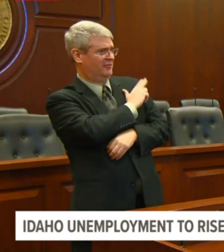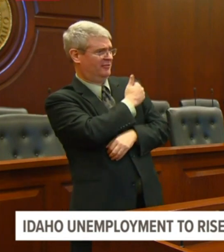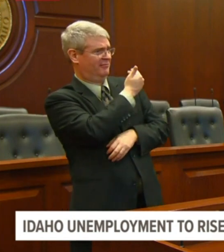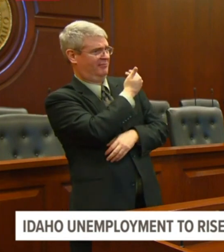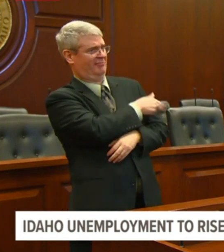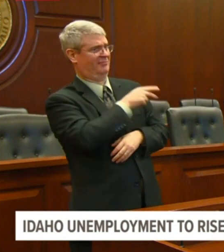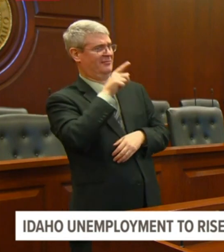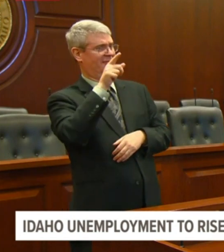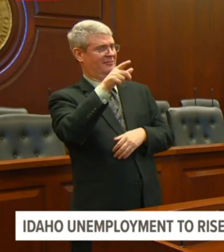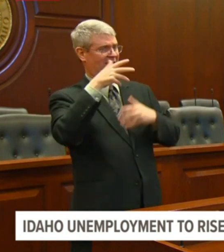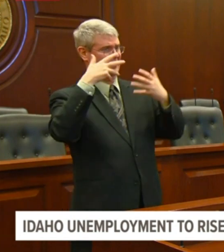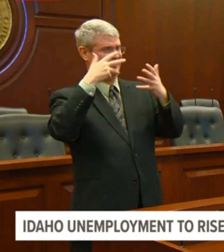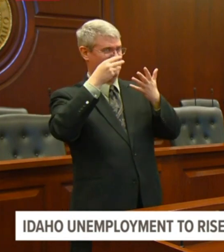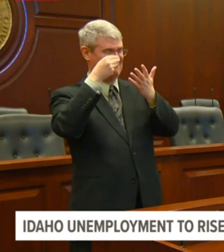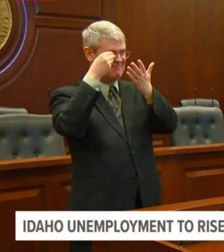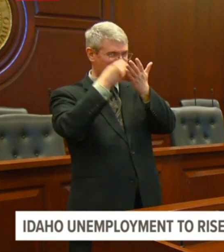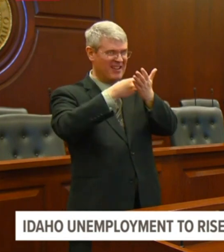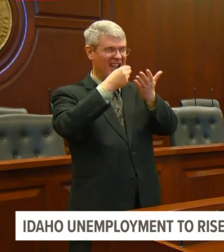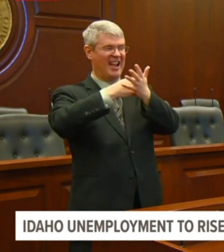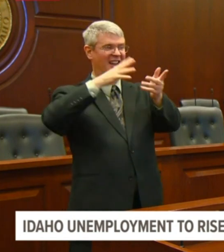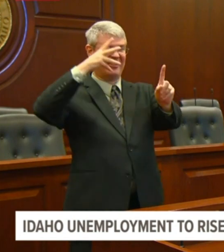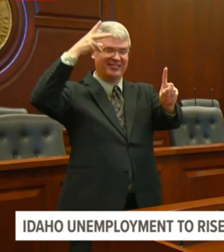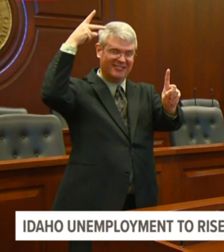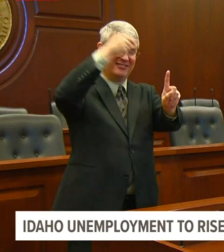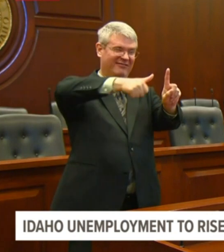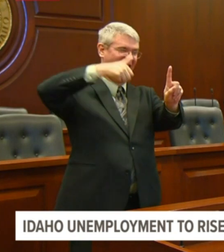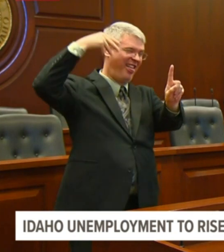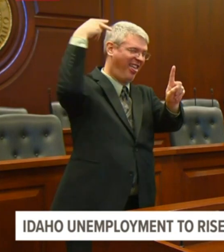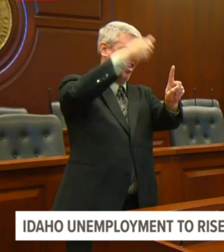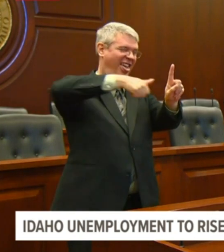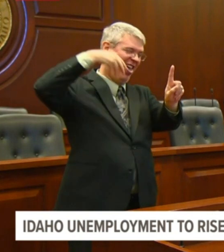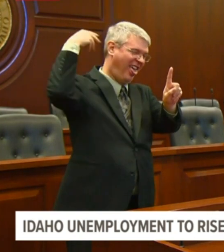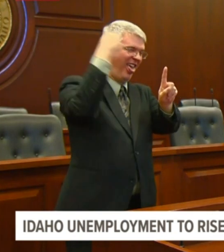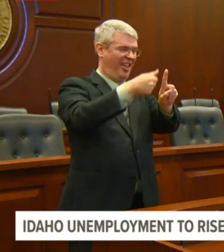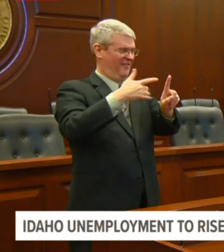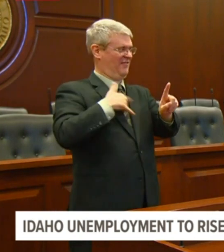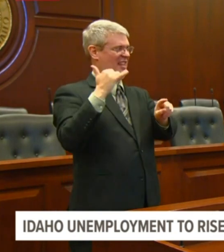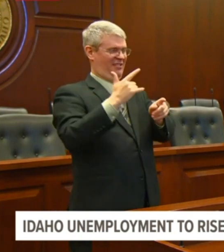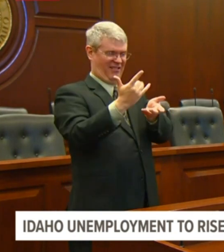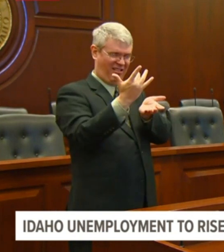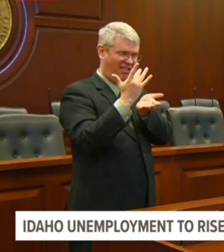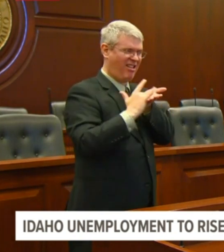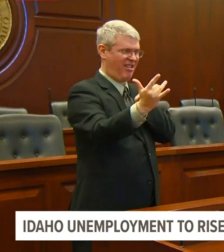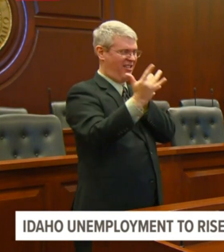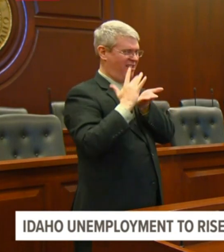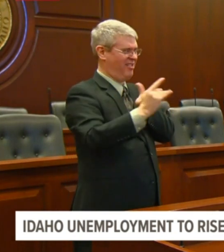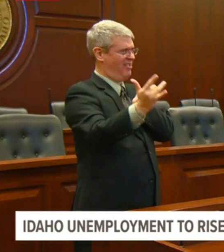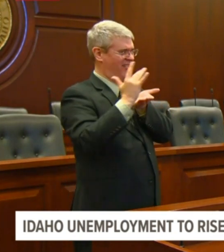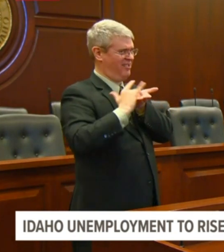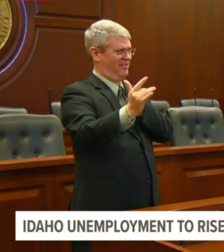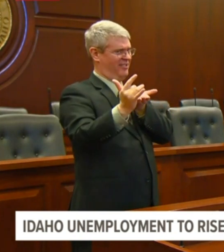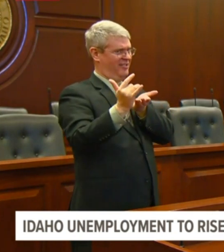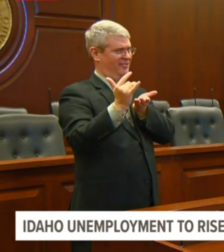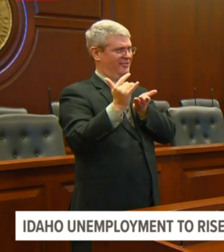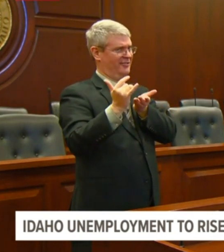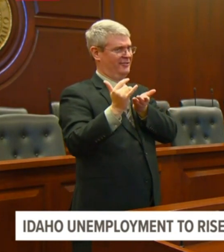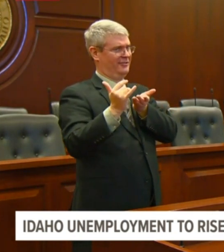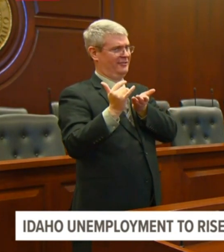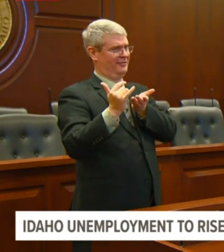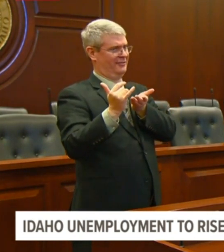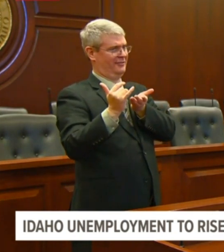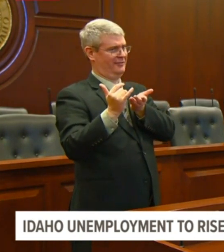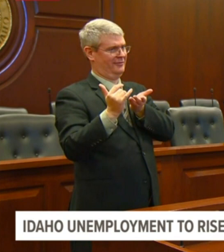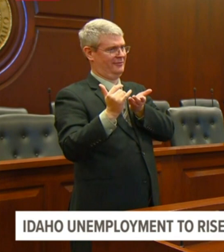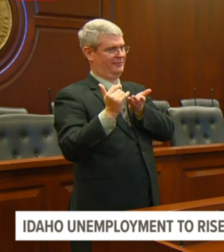-19 disease. That's currently ravaging the state. Are you going to be doing anything at the state level to try and stop unscrupulous sellers